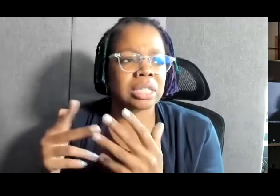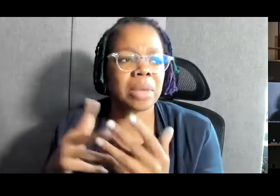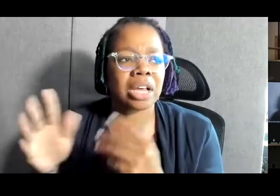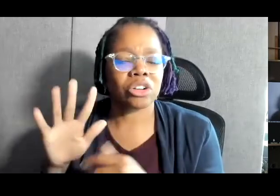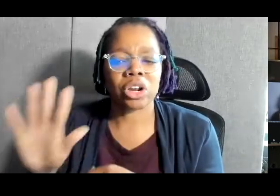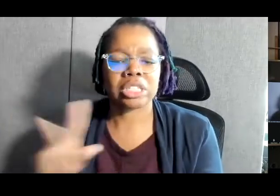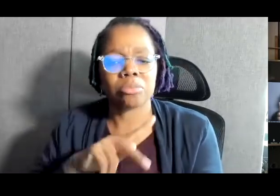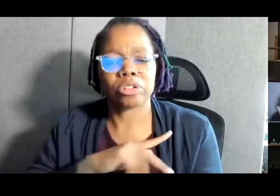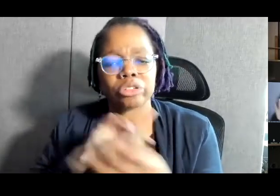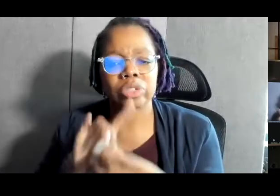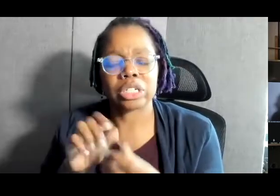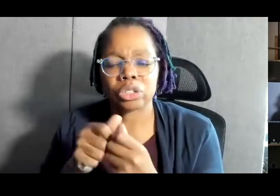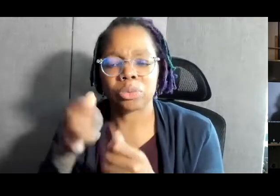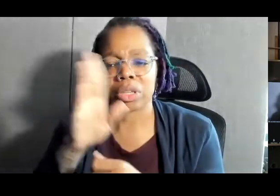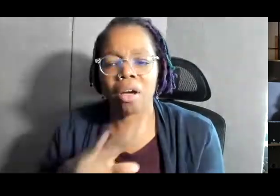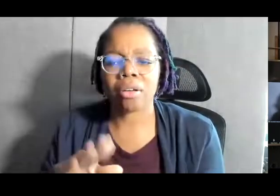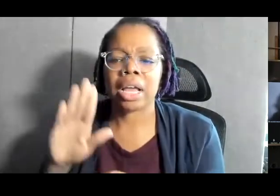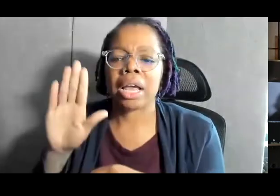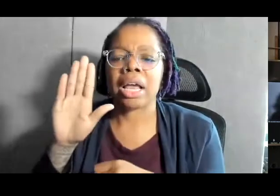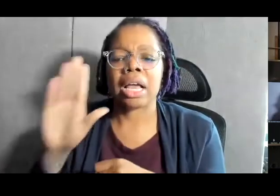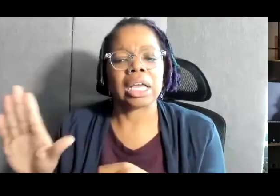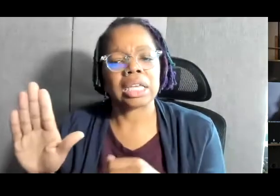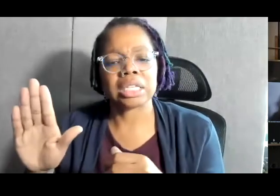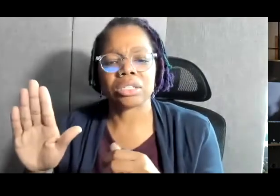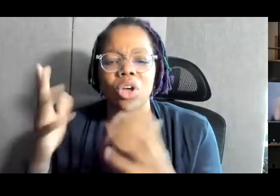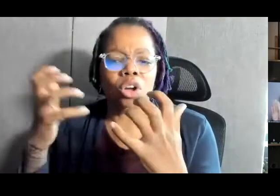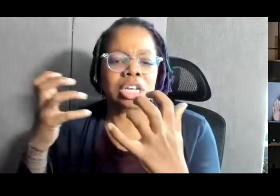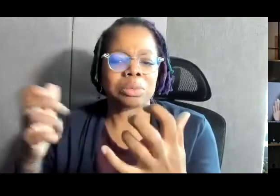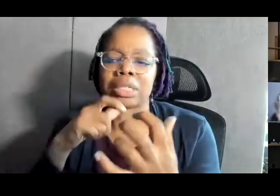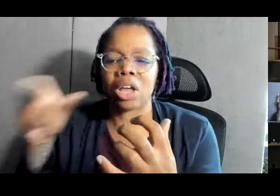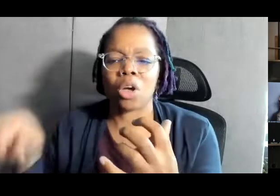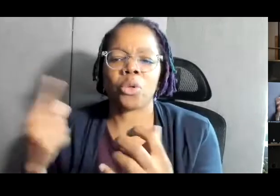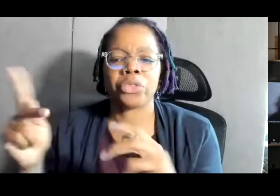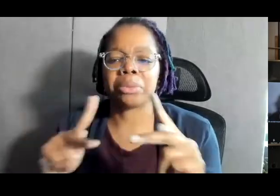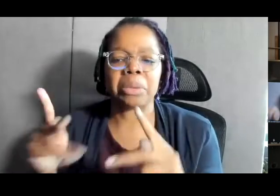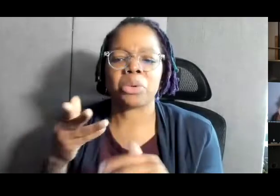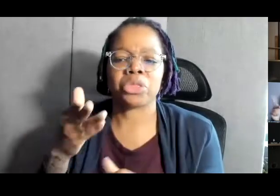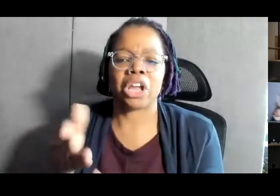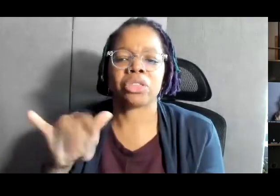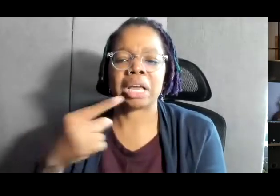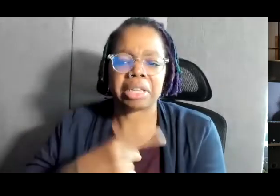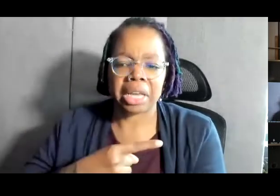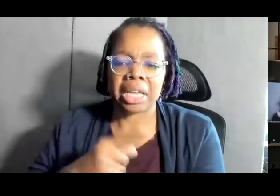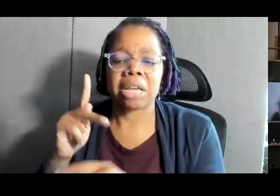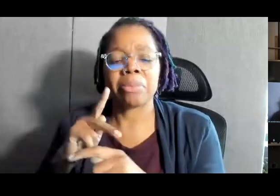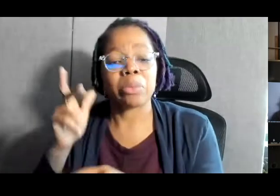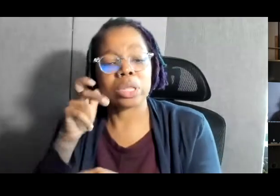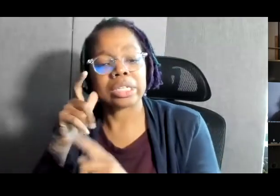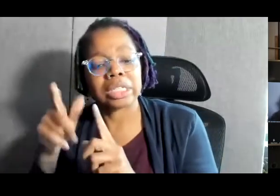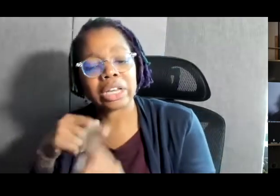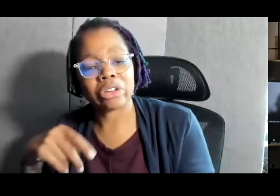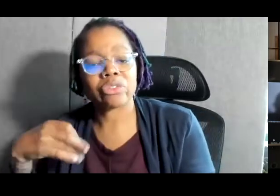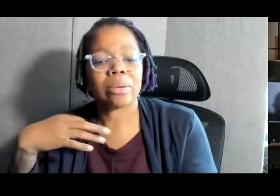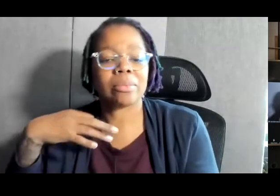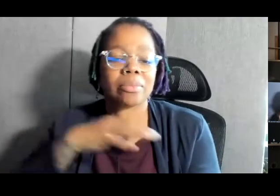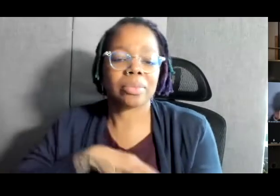His audience reached far beyond those gathered before him on the Mall. There were people listening in from Pittsburgh to Los